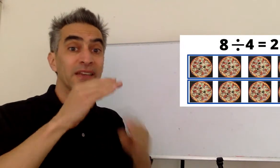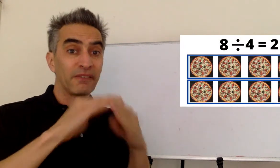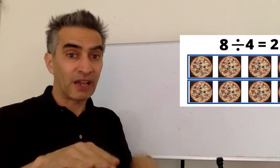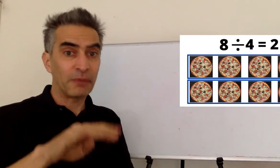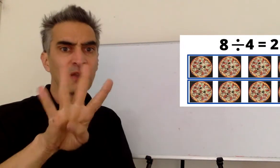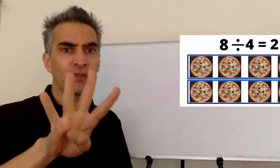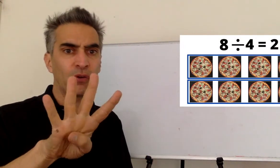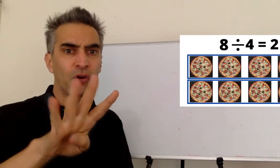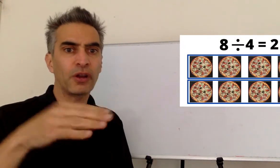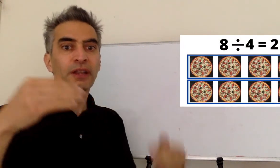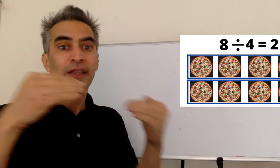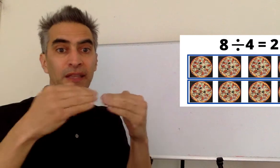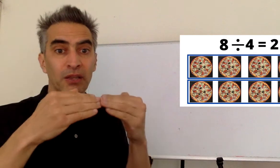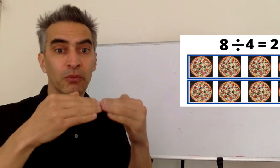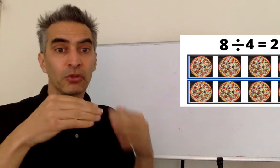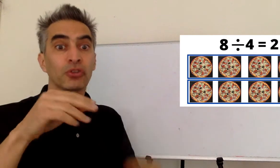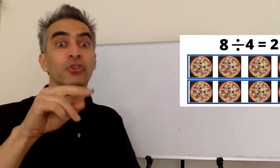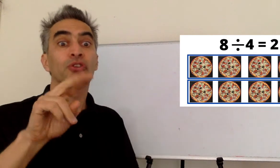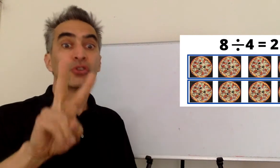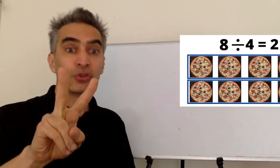divided by four equals two.